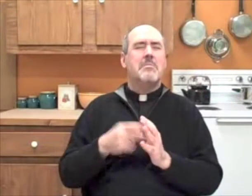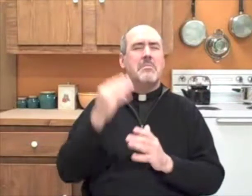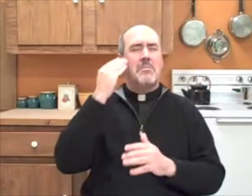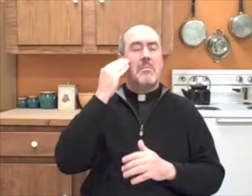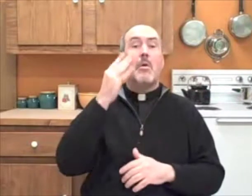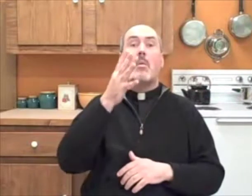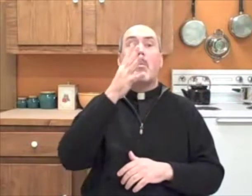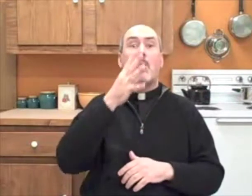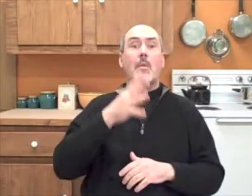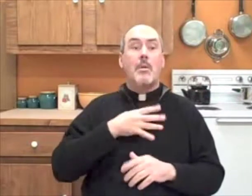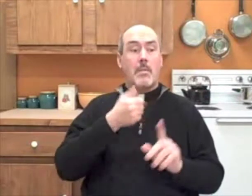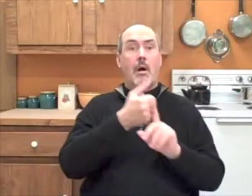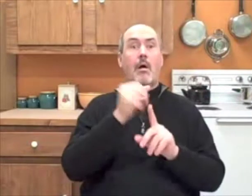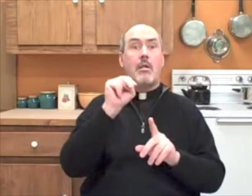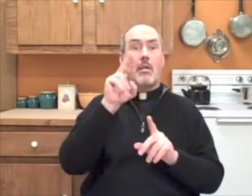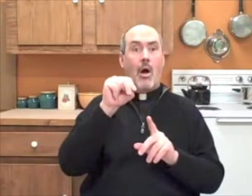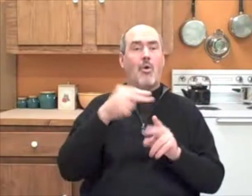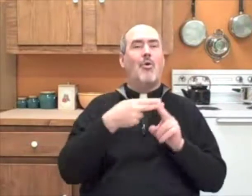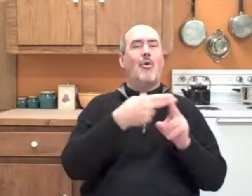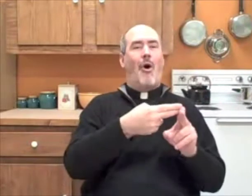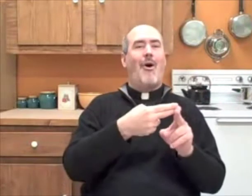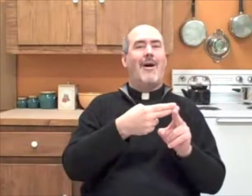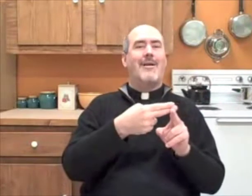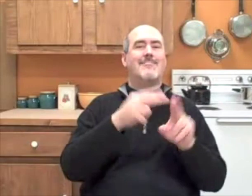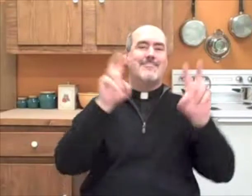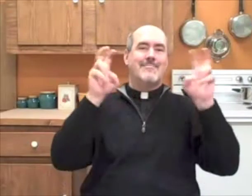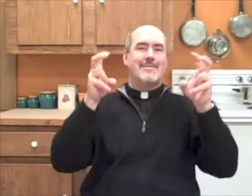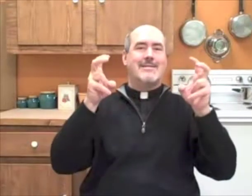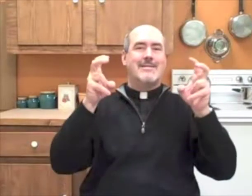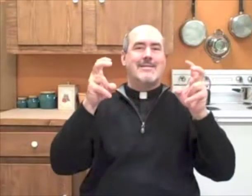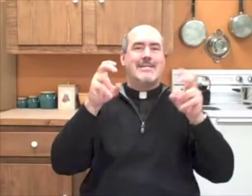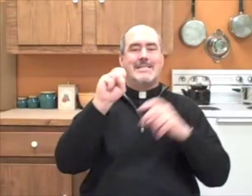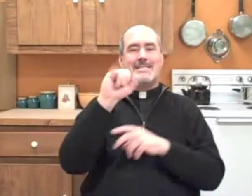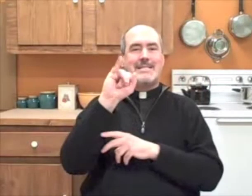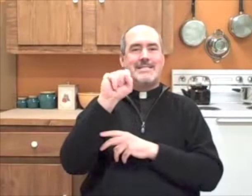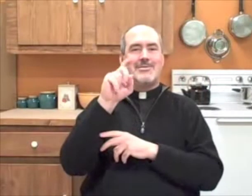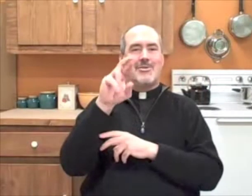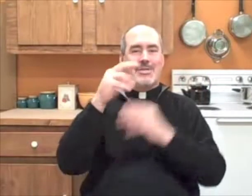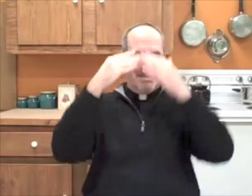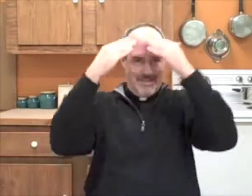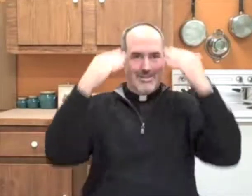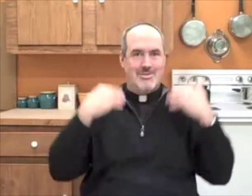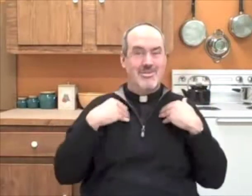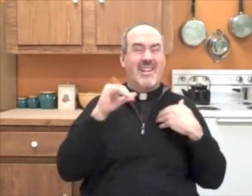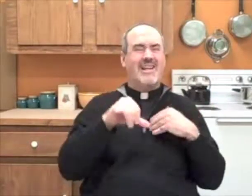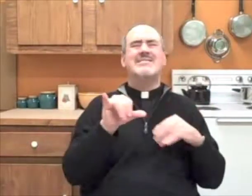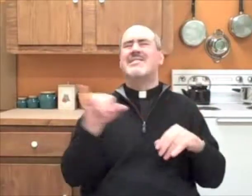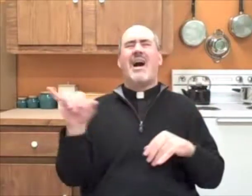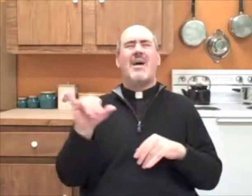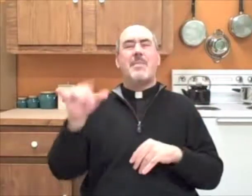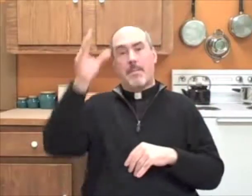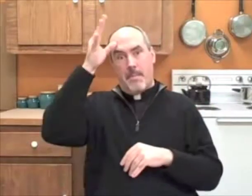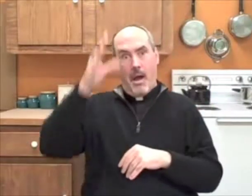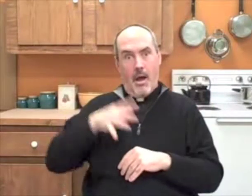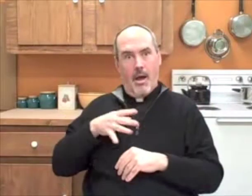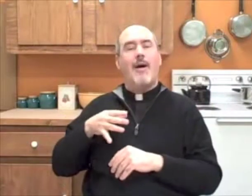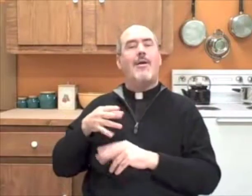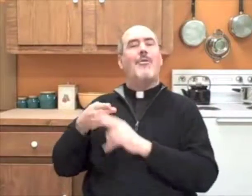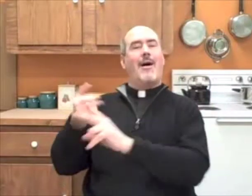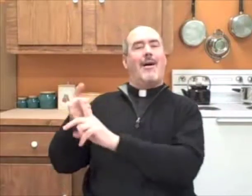And a brother is very similar to a nun. Nuns we call sisters, and men that